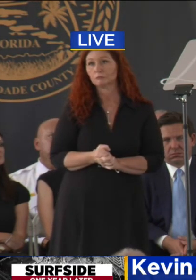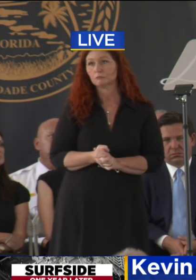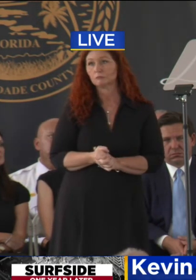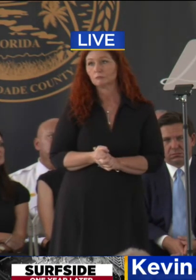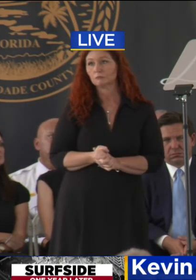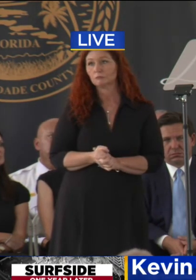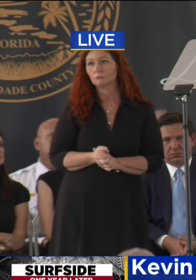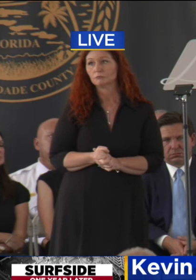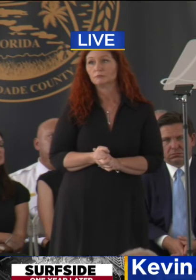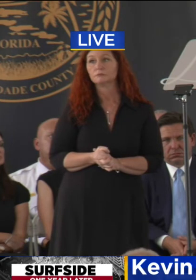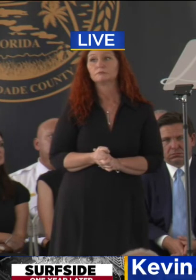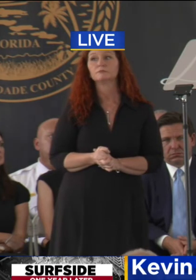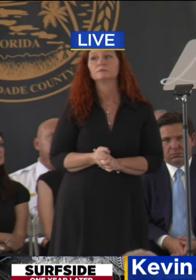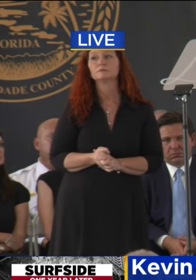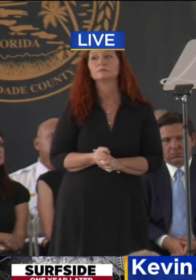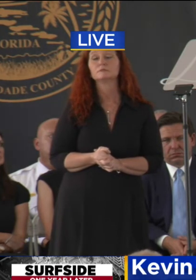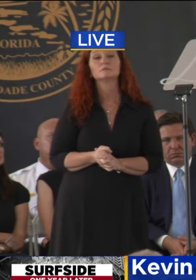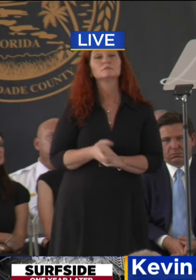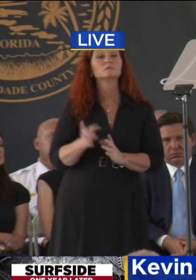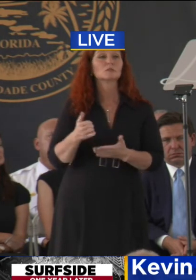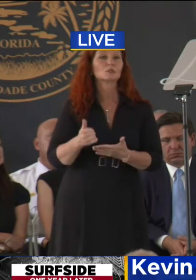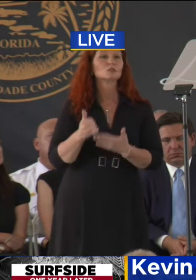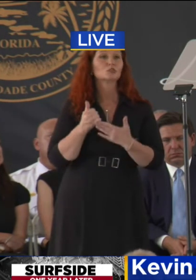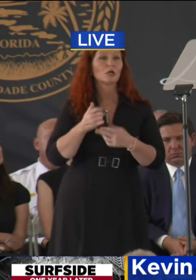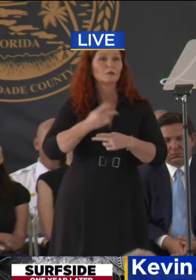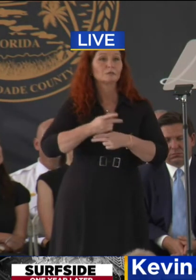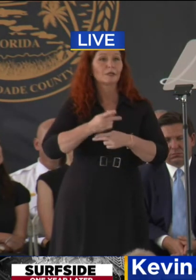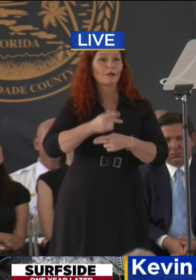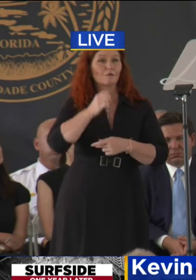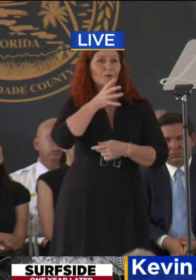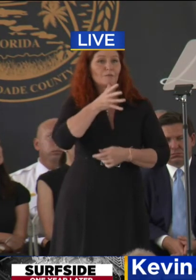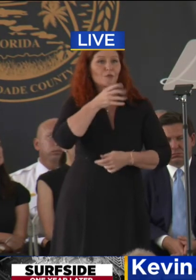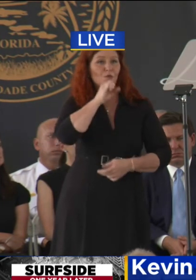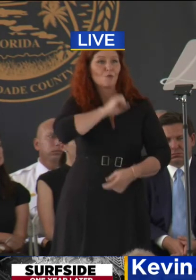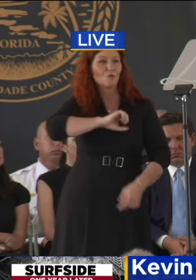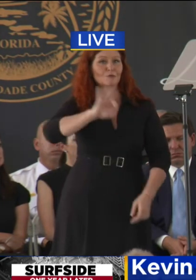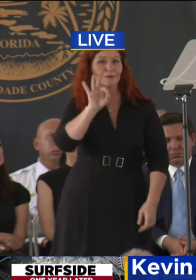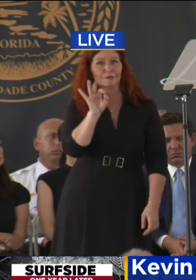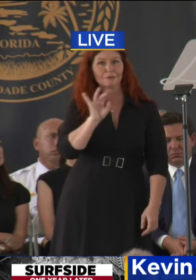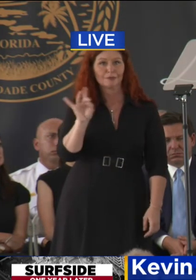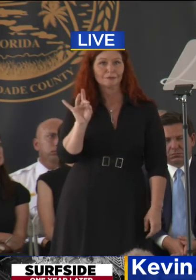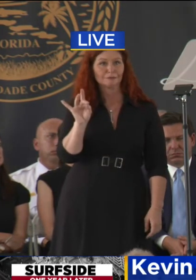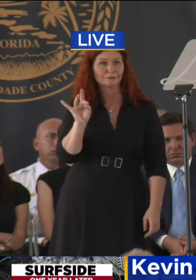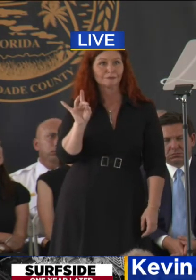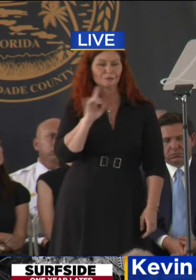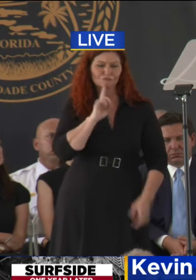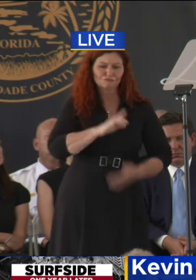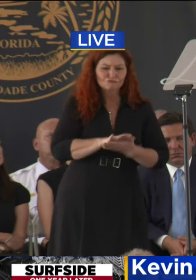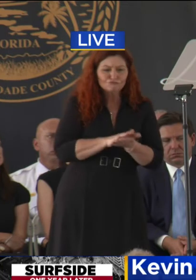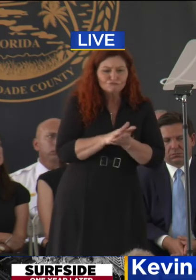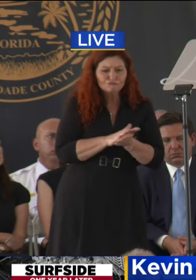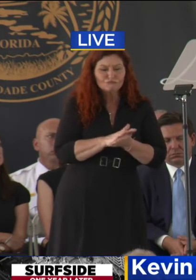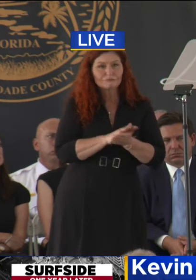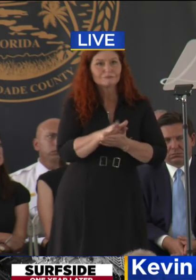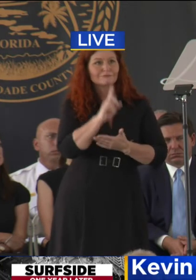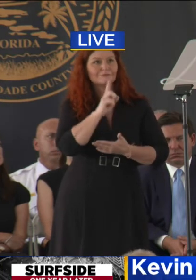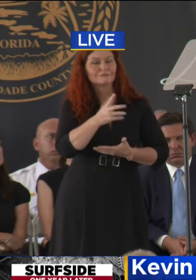She also helped care for my 90-year-old mother. She was passionate about supporting